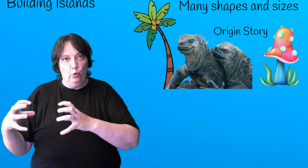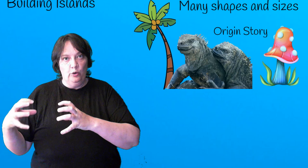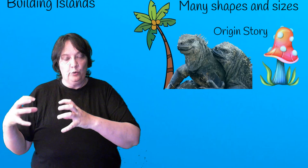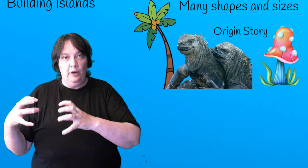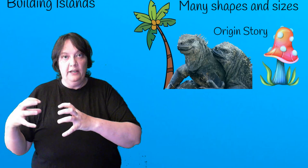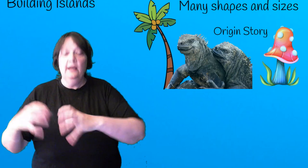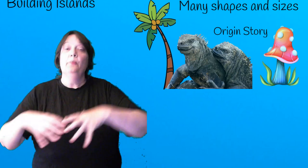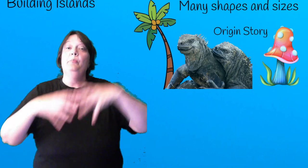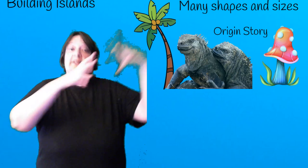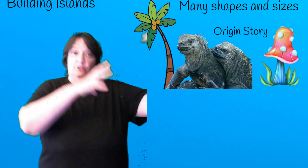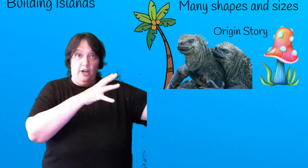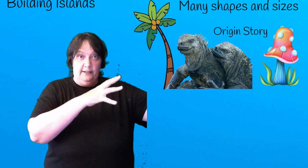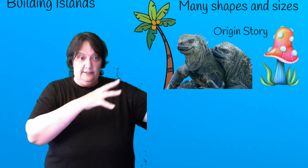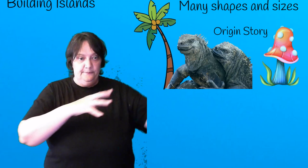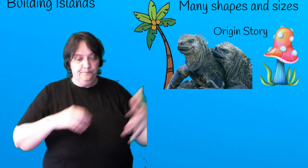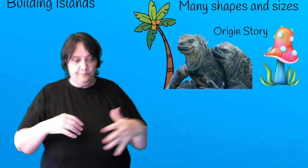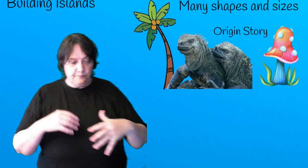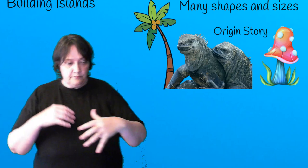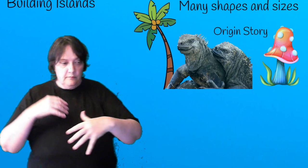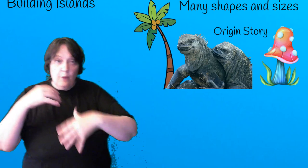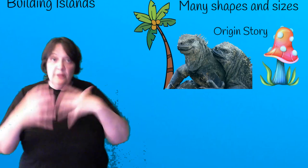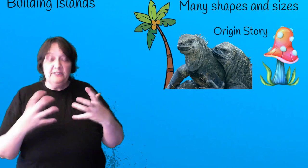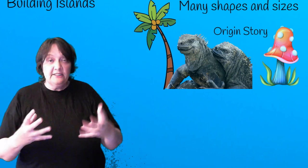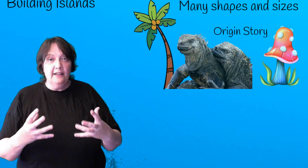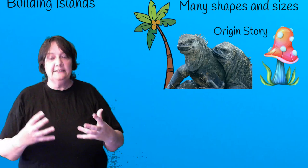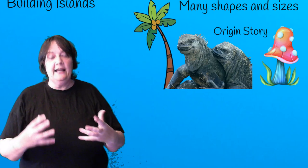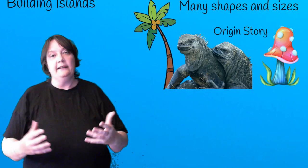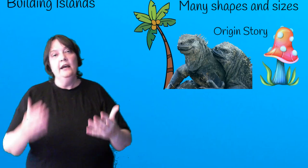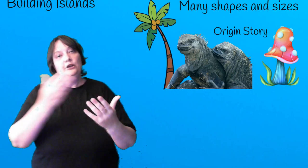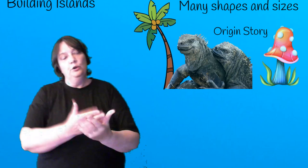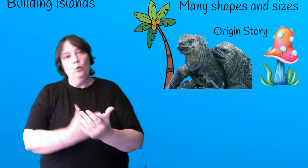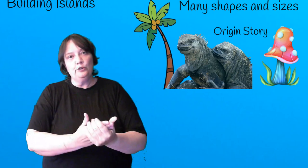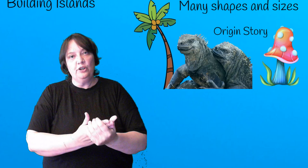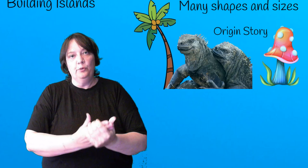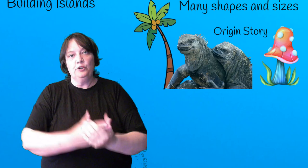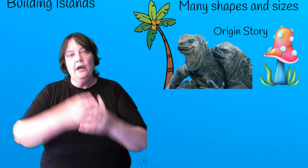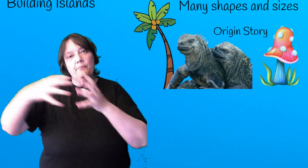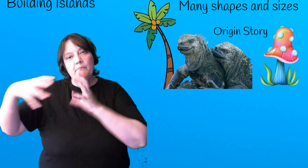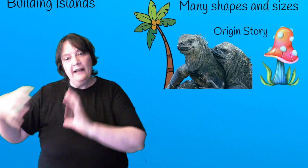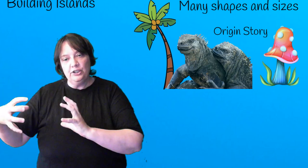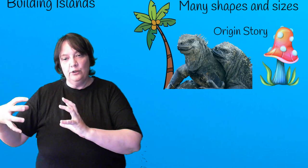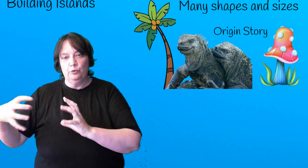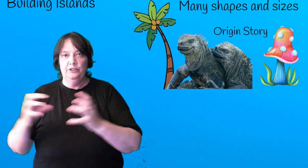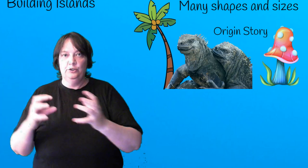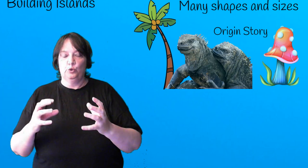world already but giant. But besides that you can also put magical resources,